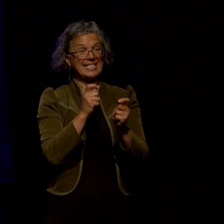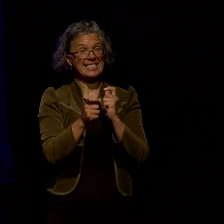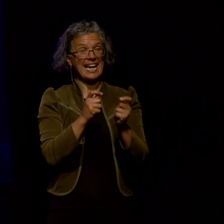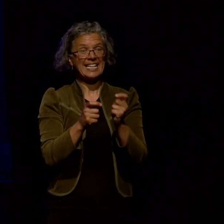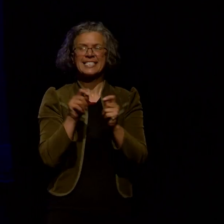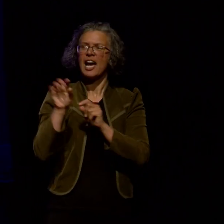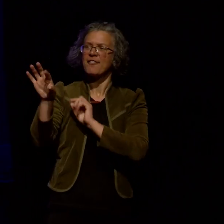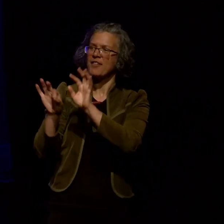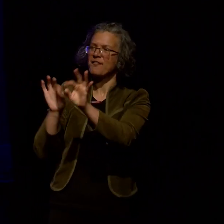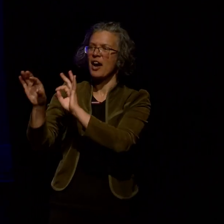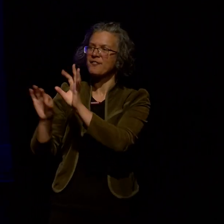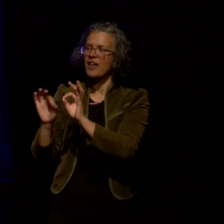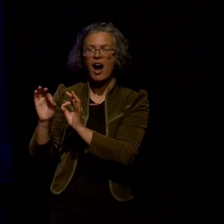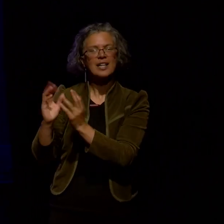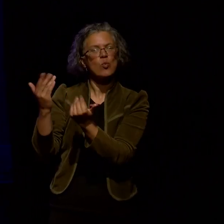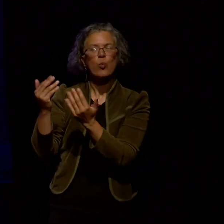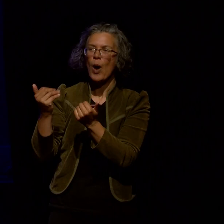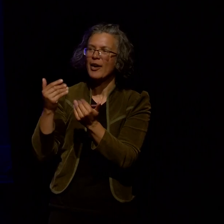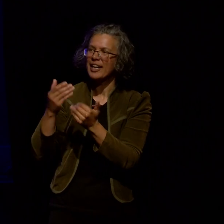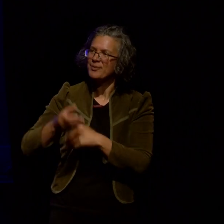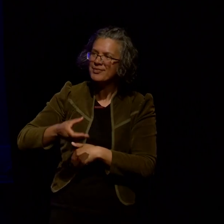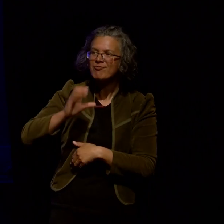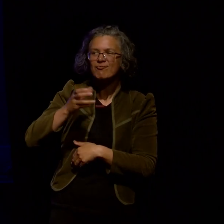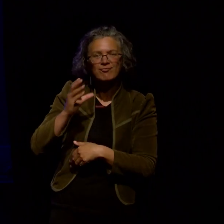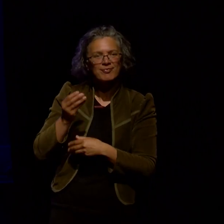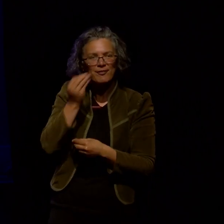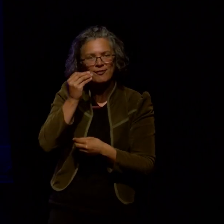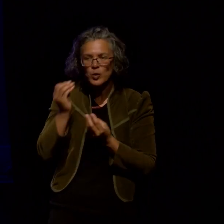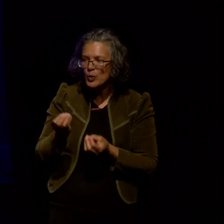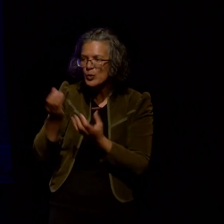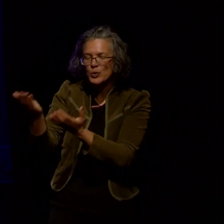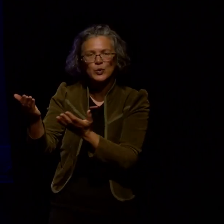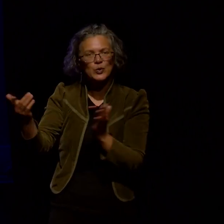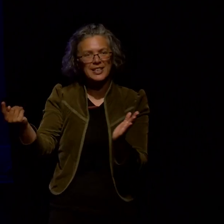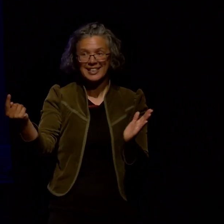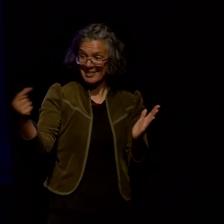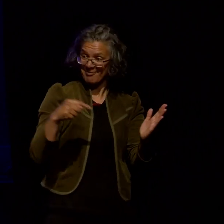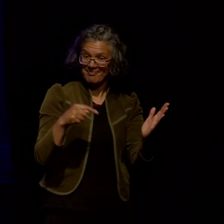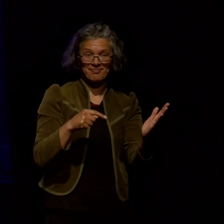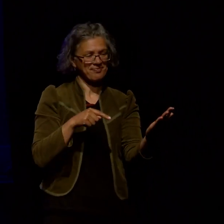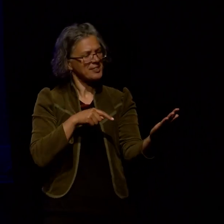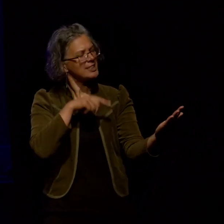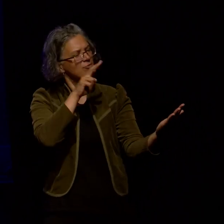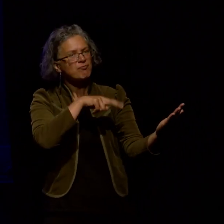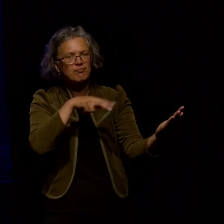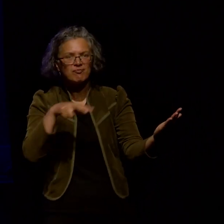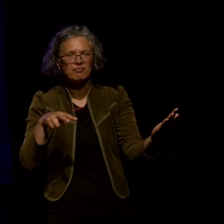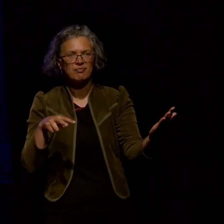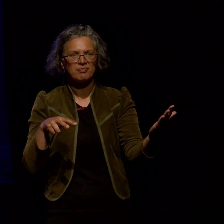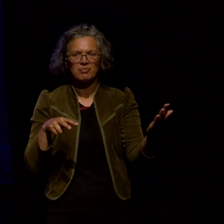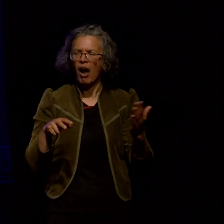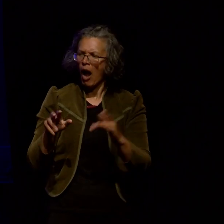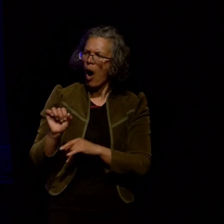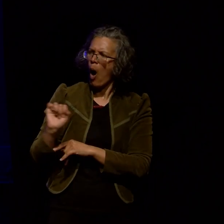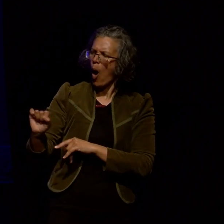I feed them and I offer them a drink and I do a little scene setting I encourage them to go at their own pace I reassure